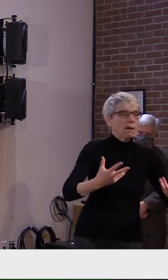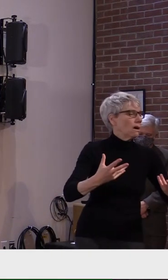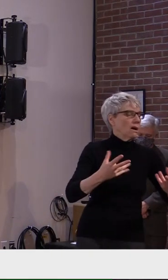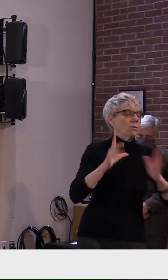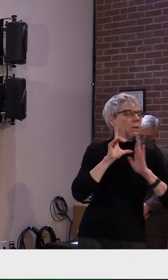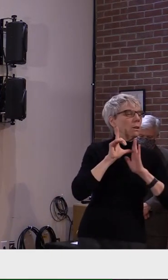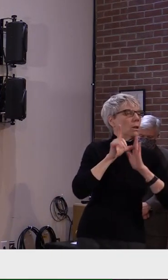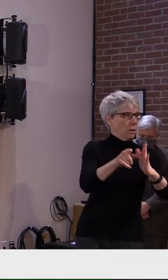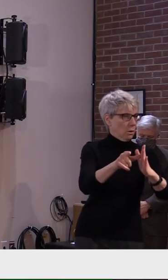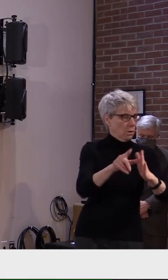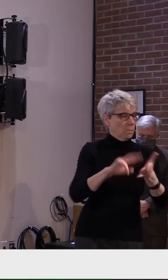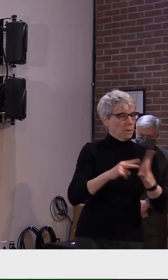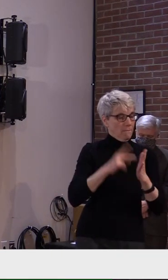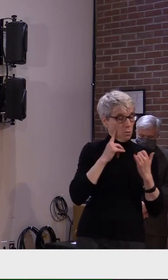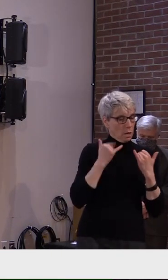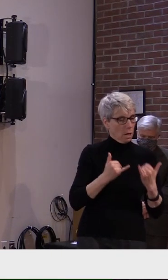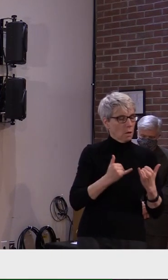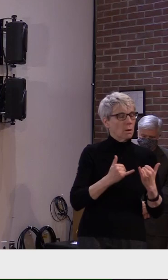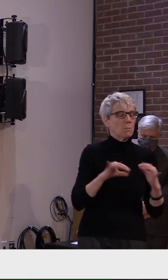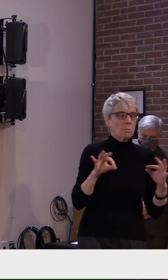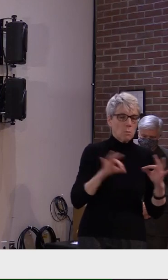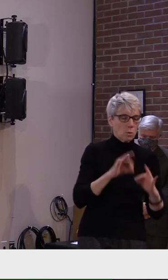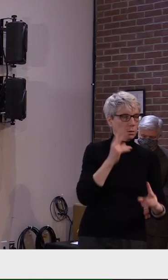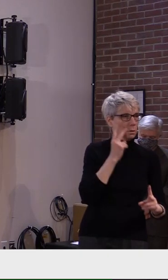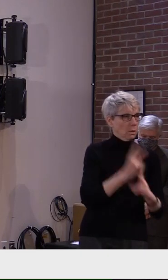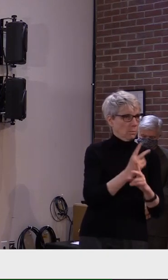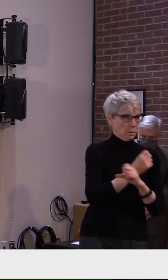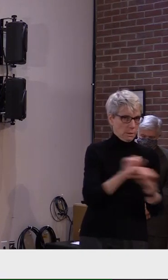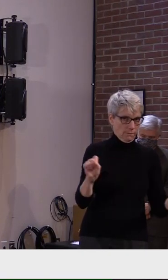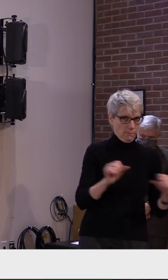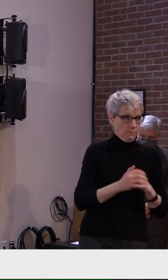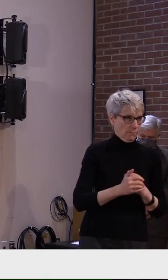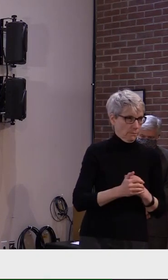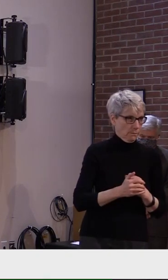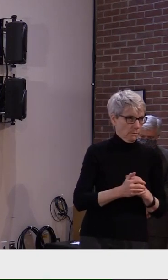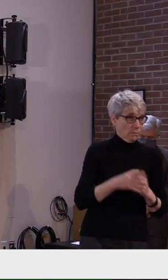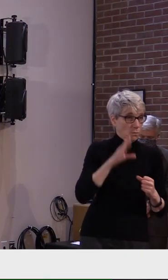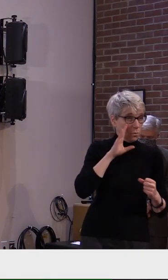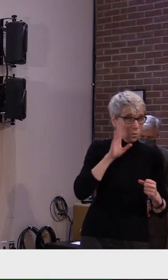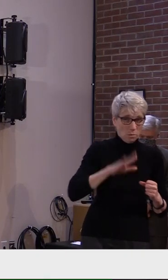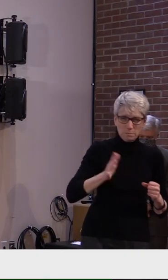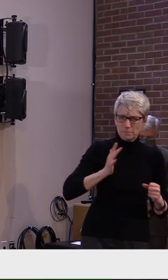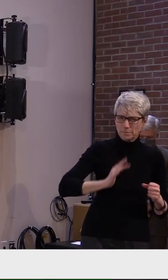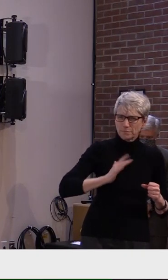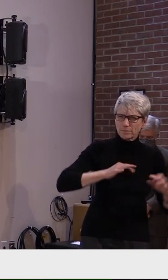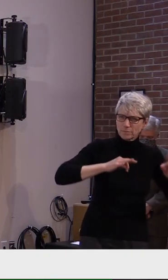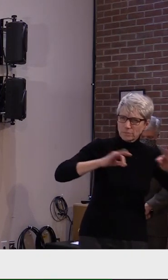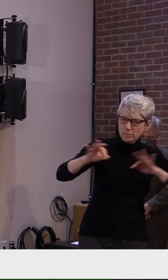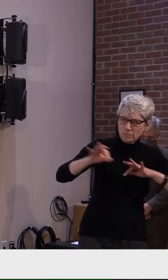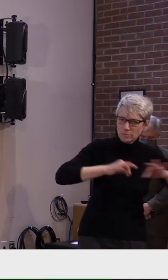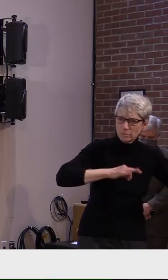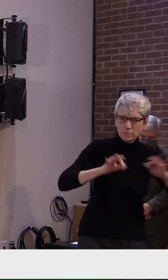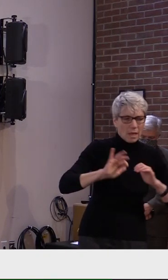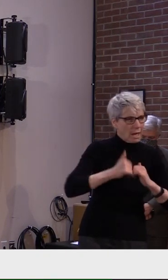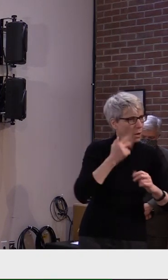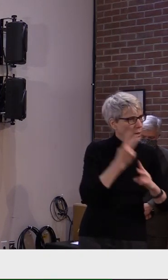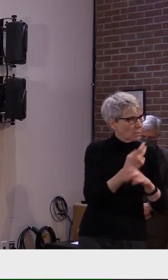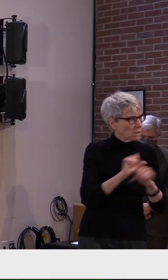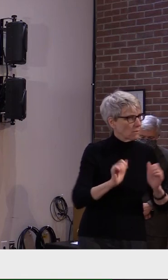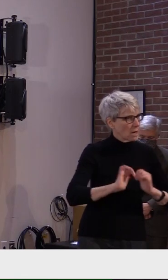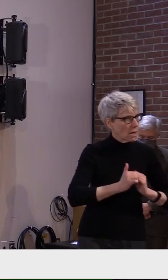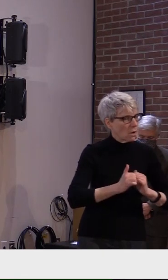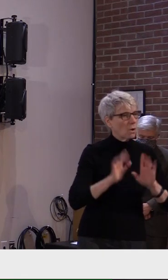safe. Remember the two parallel pathways I've spoken about previously. First,